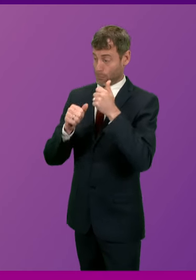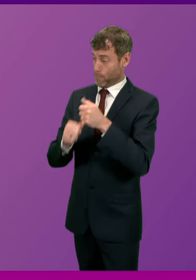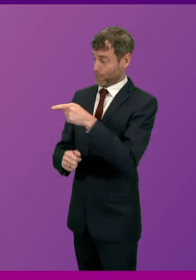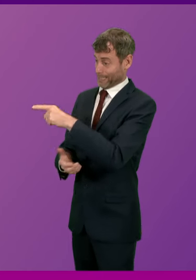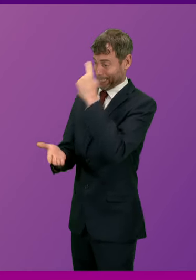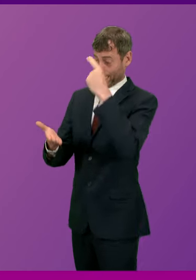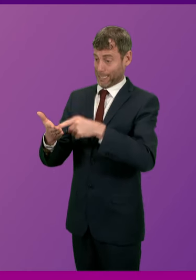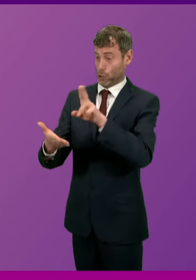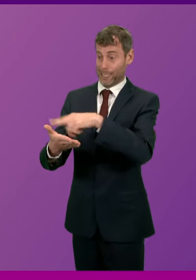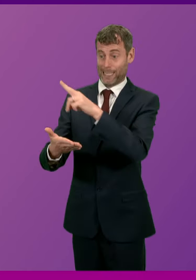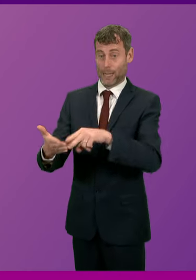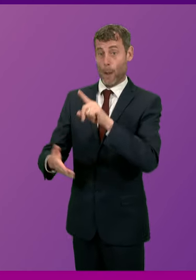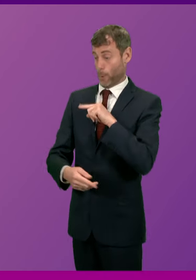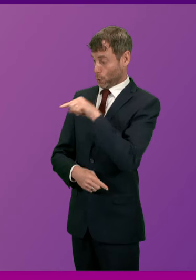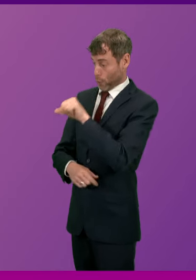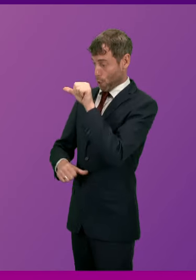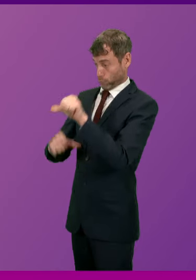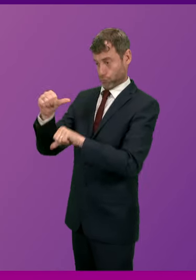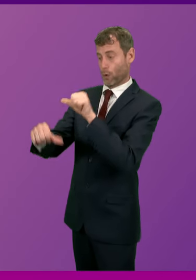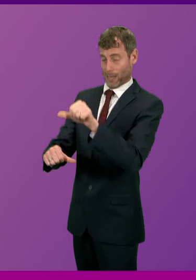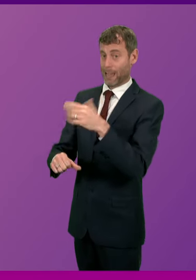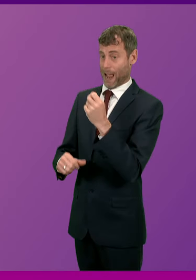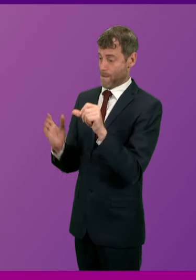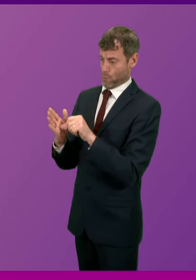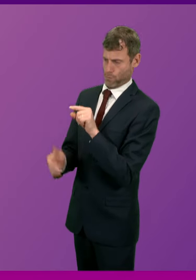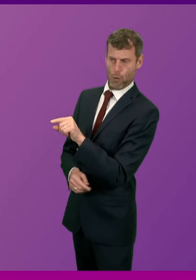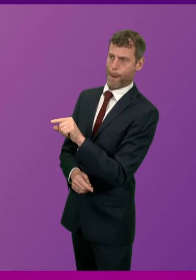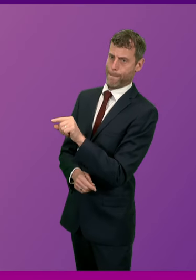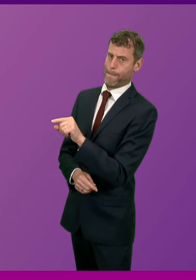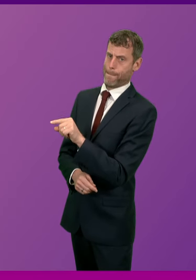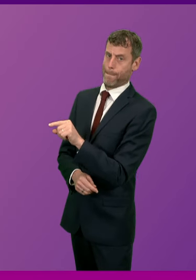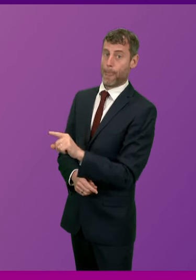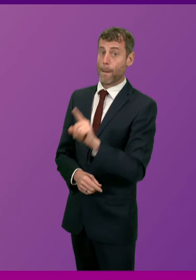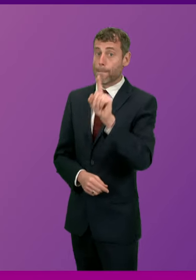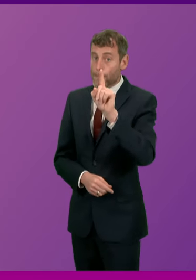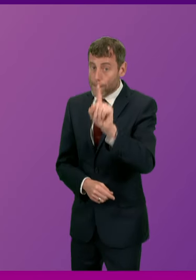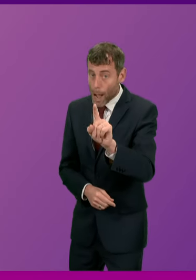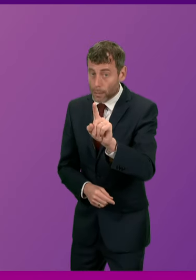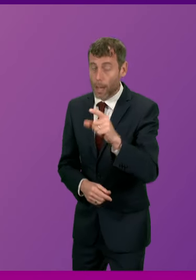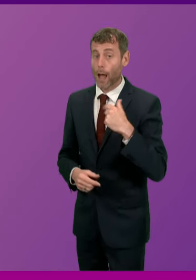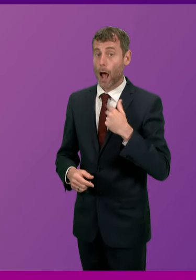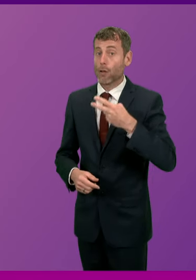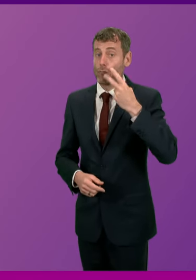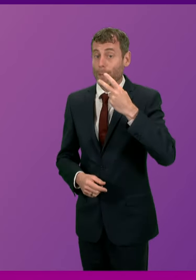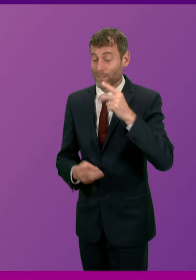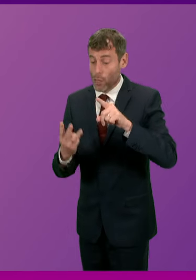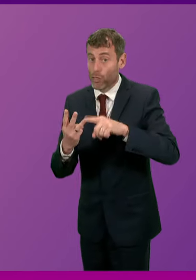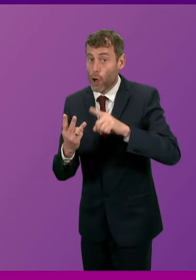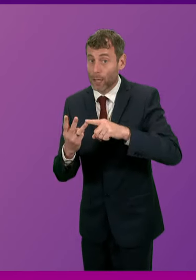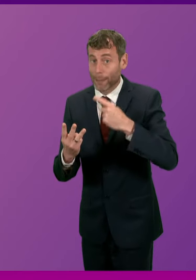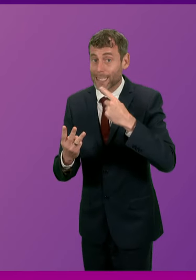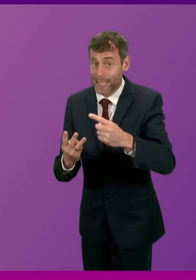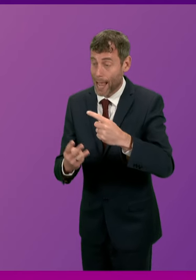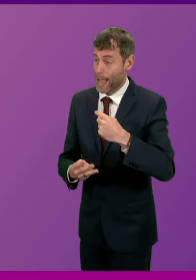because the process was tainted. But I make clear, for now the third time, that I accept the